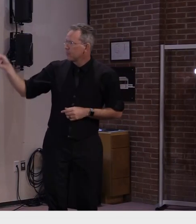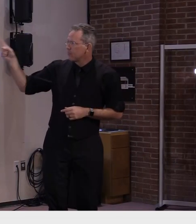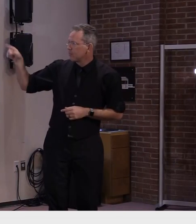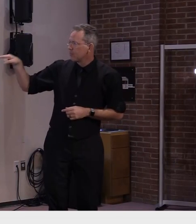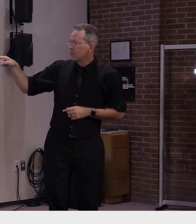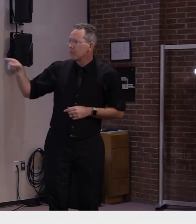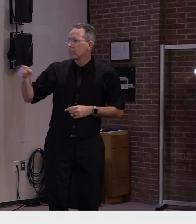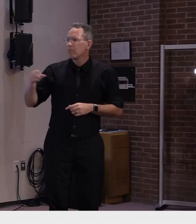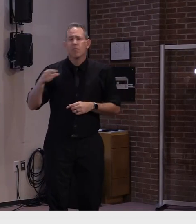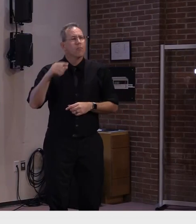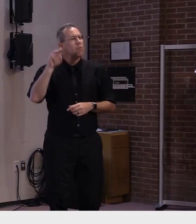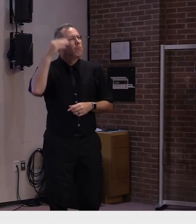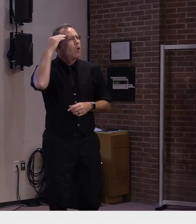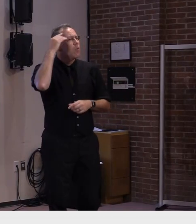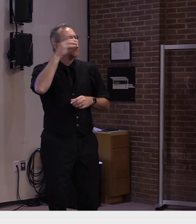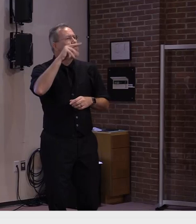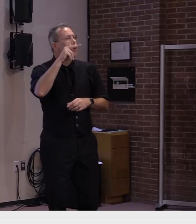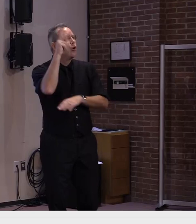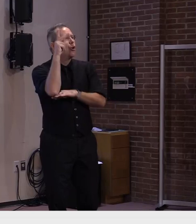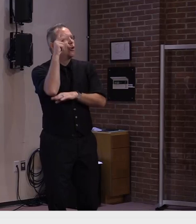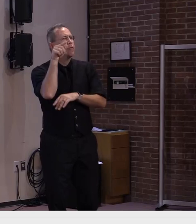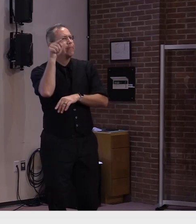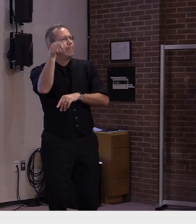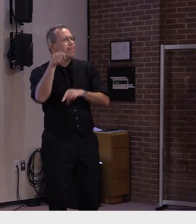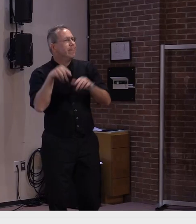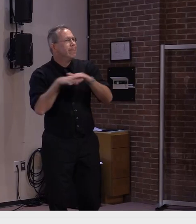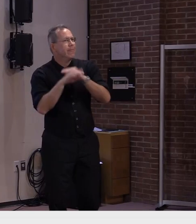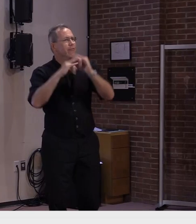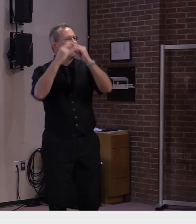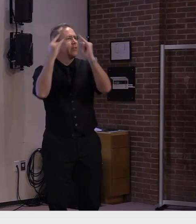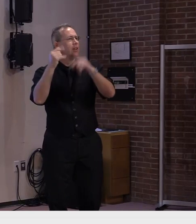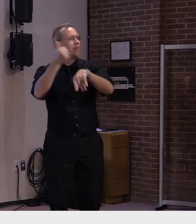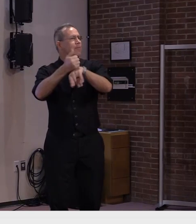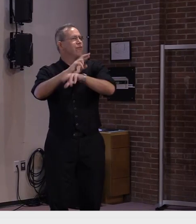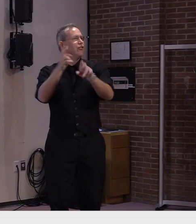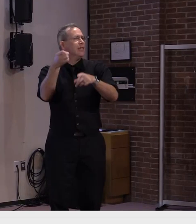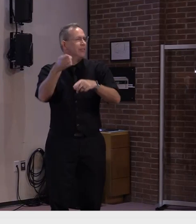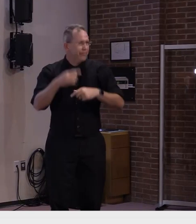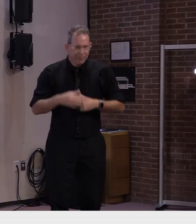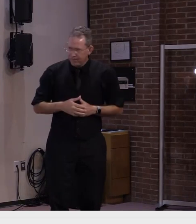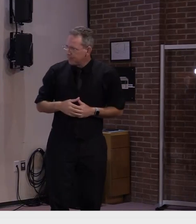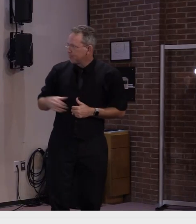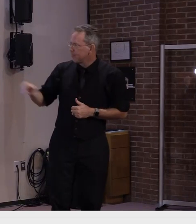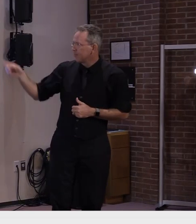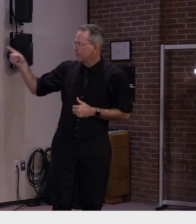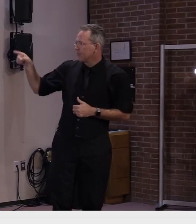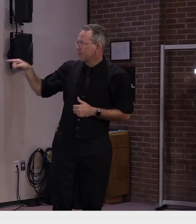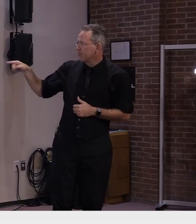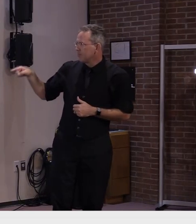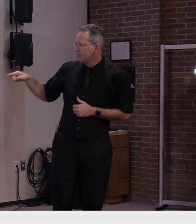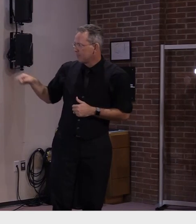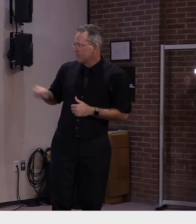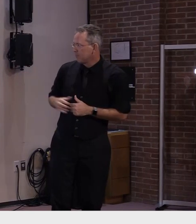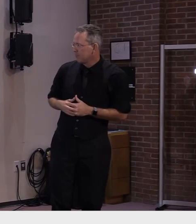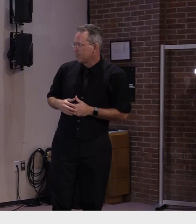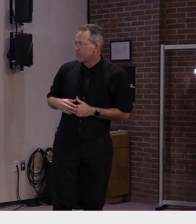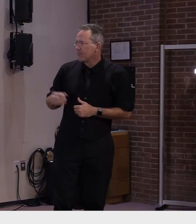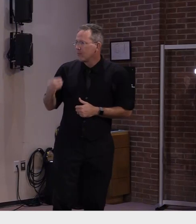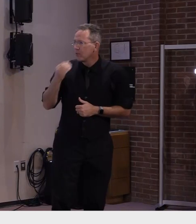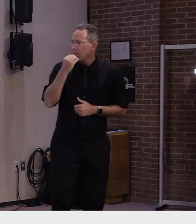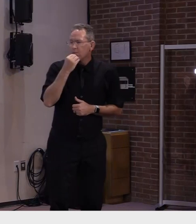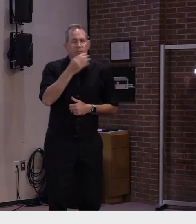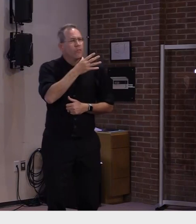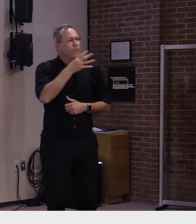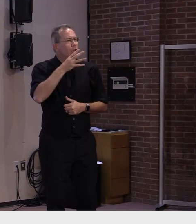the retreat farm in brattleboro the addison county fair and field days in new havent new haven again waterbury